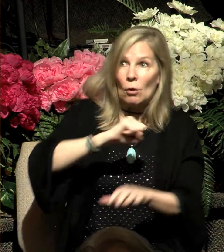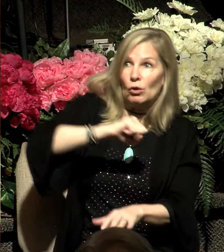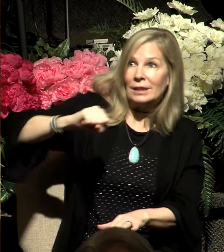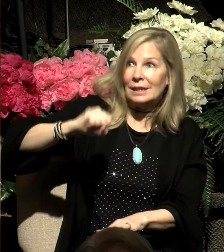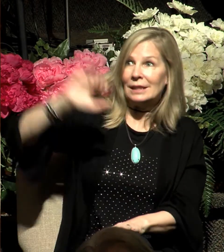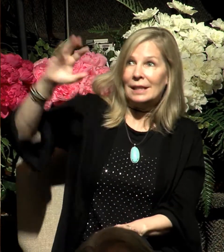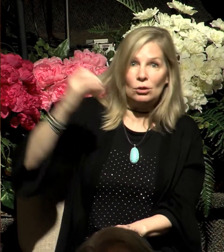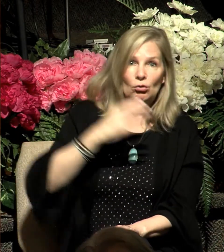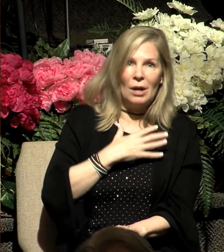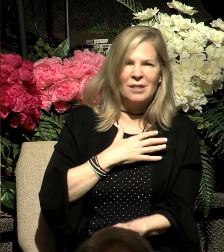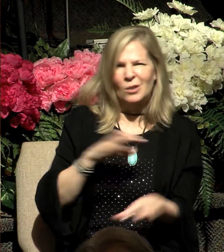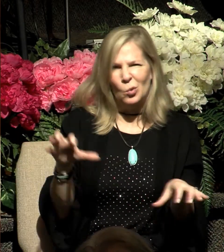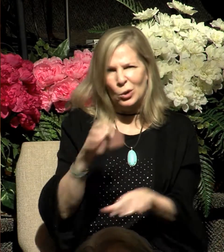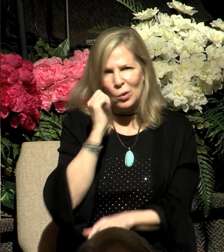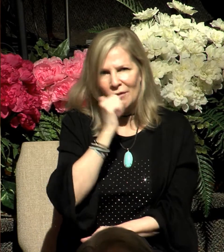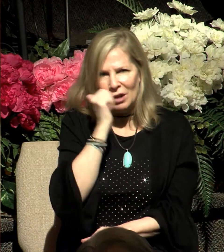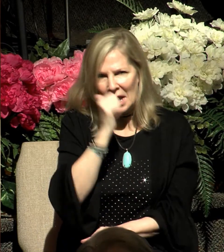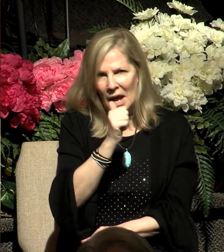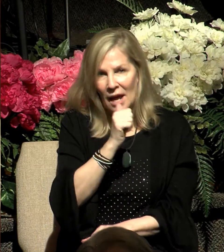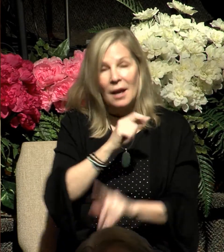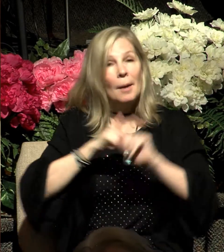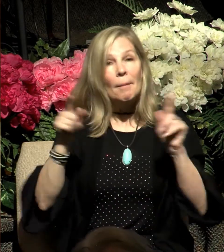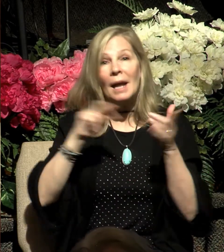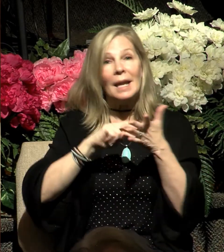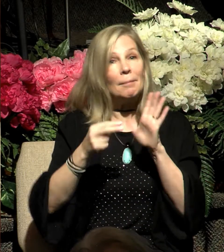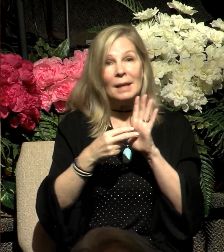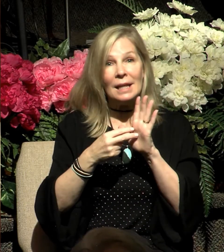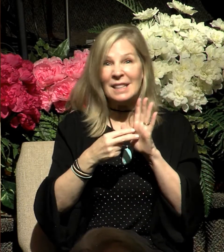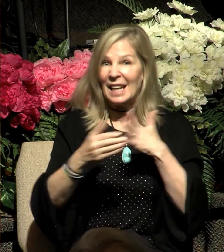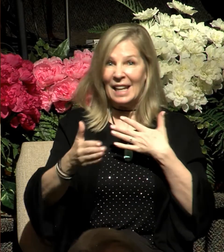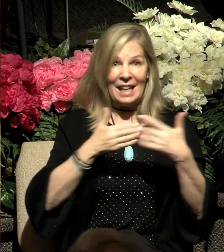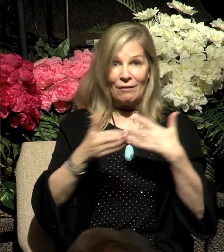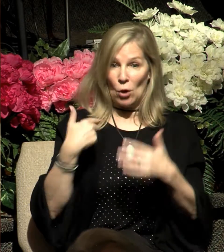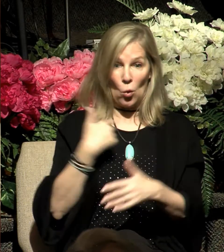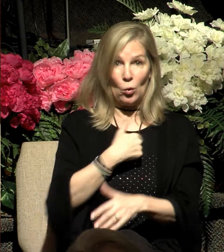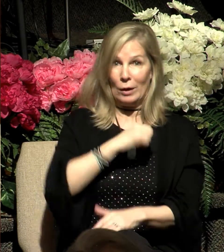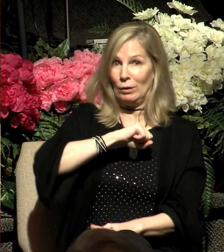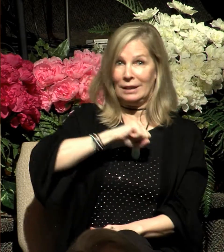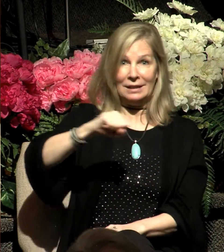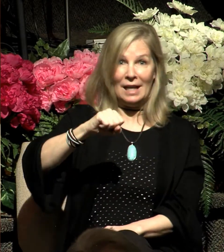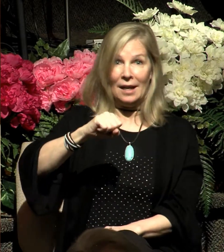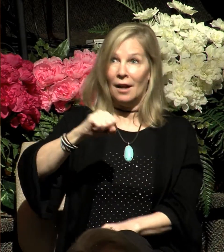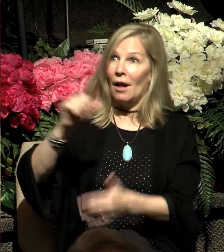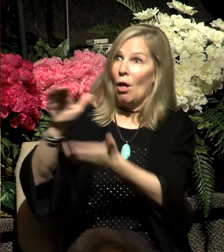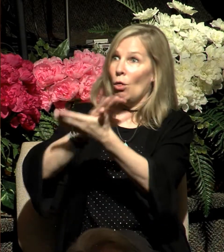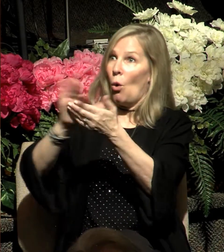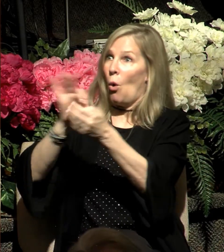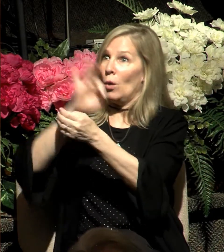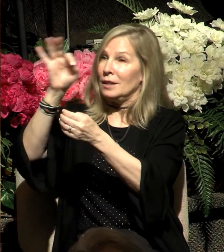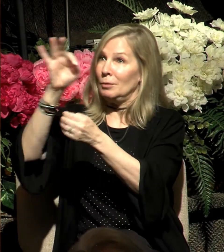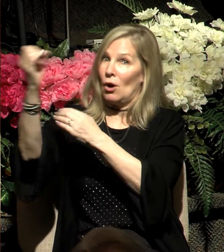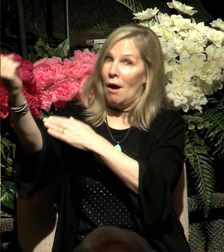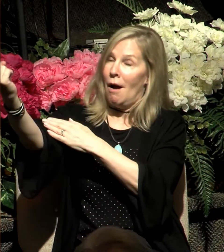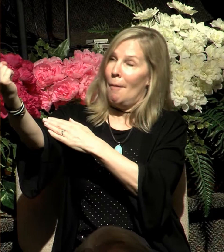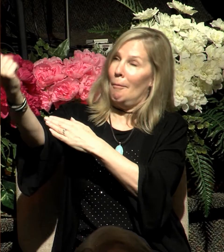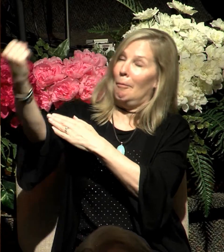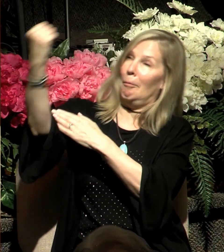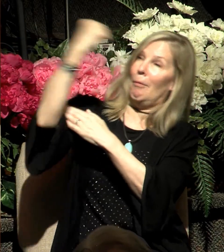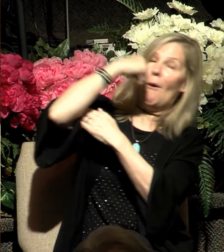irresistible grace is that despite our resistance, the power of the Holy Spirit vanquishes our sinful rejection